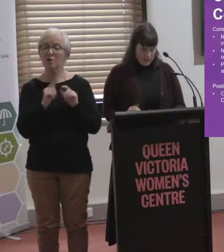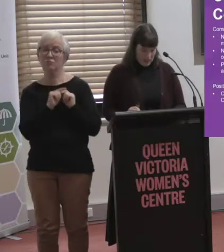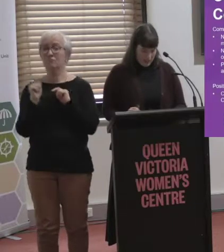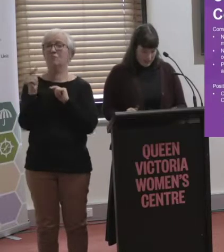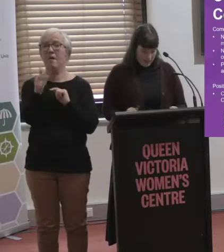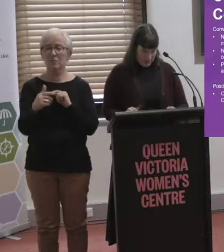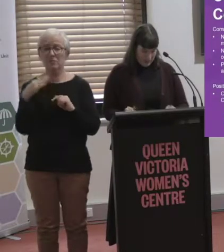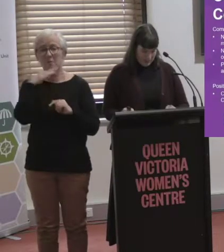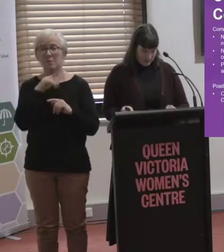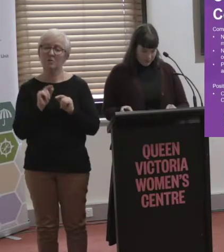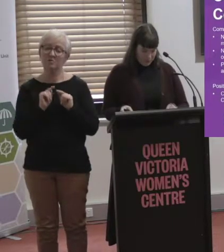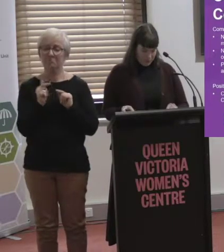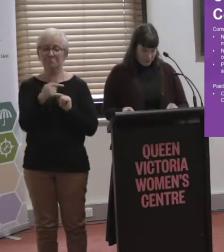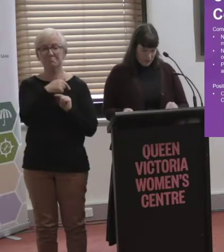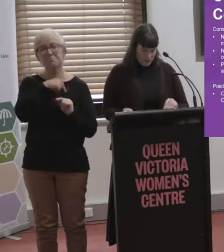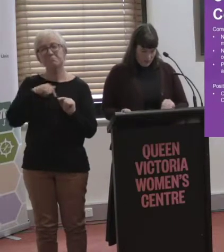lacking.